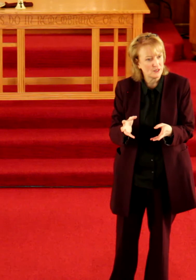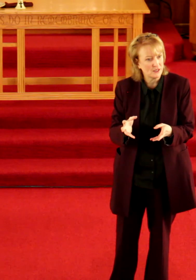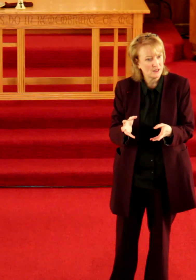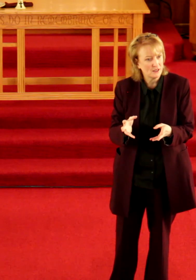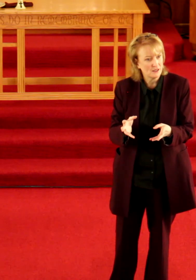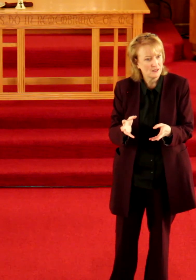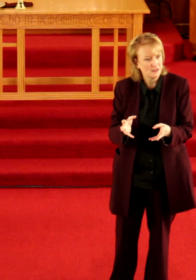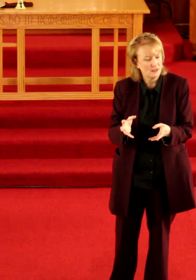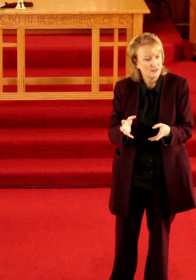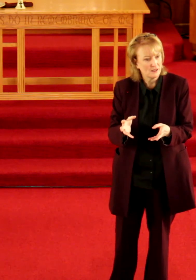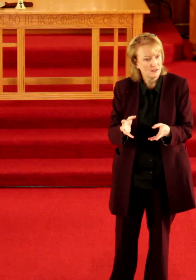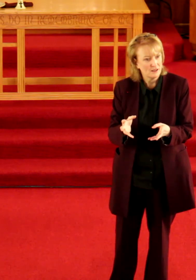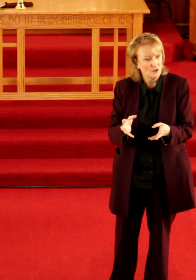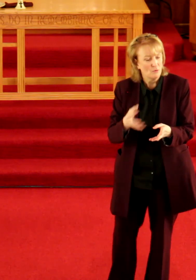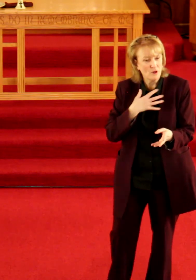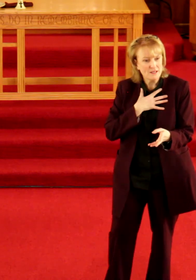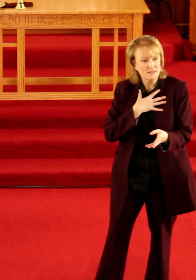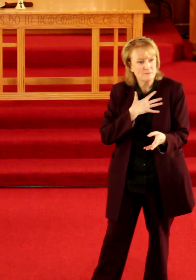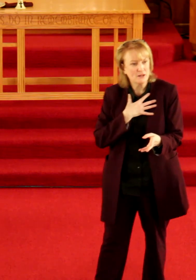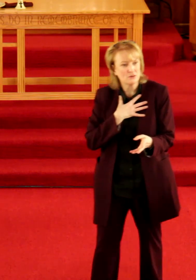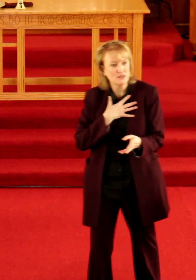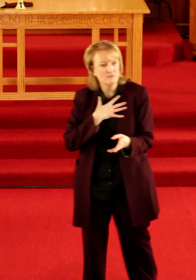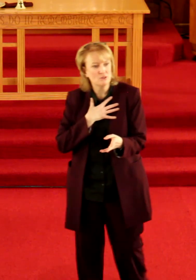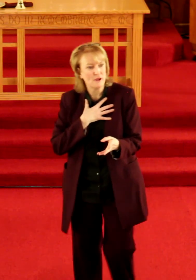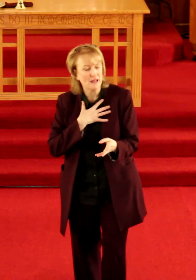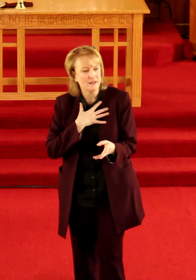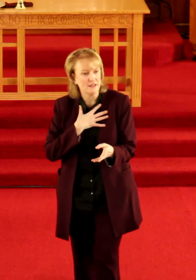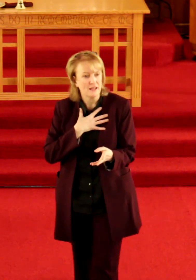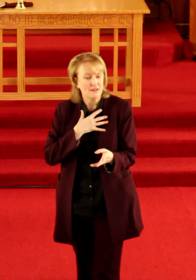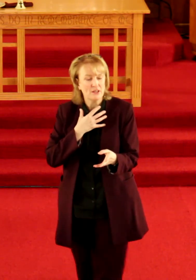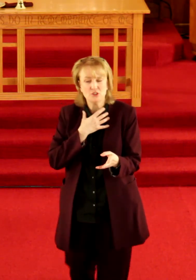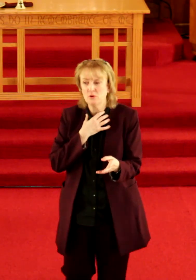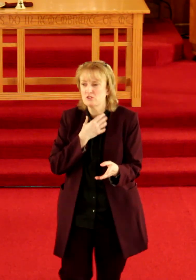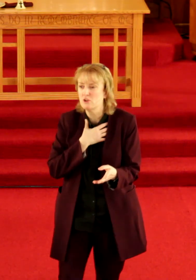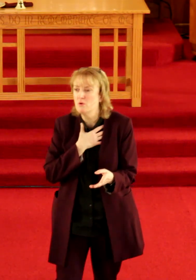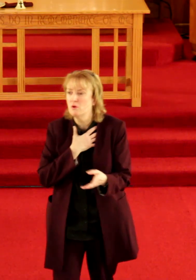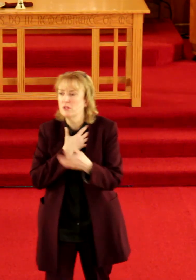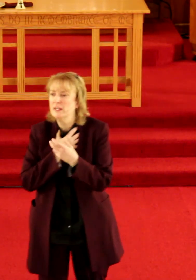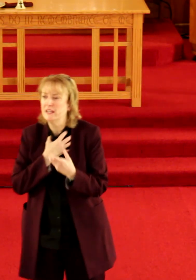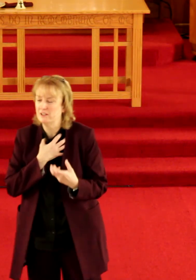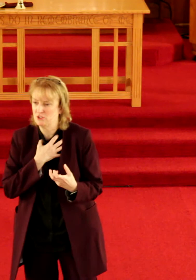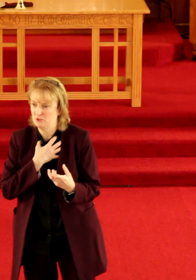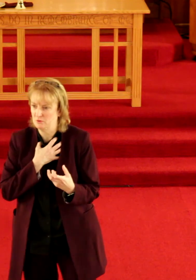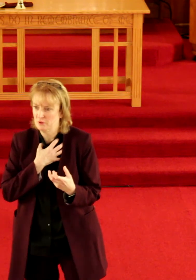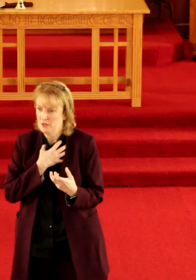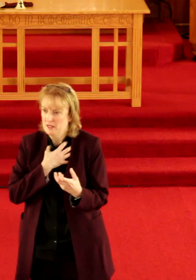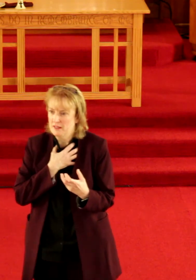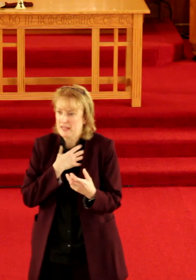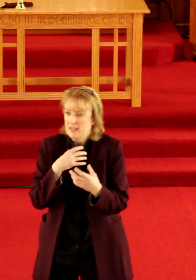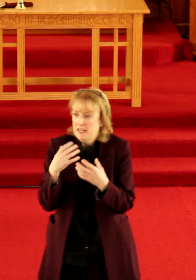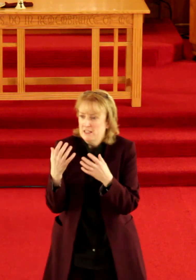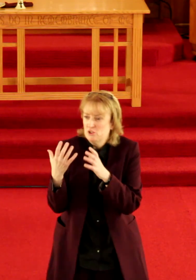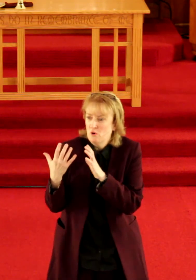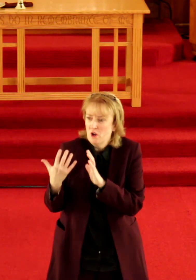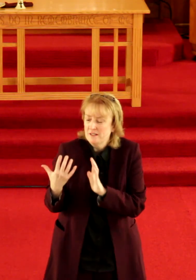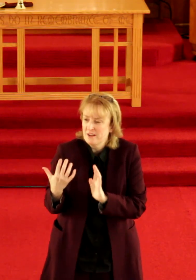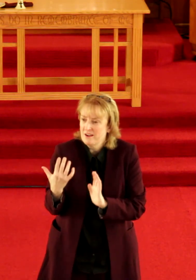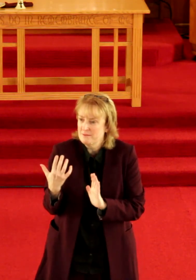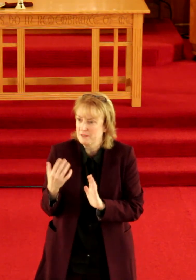and need to clinging to, that is your autonomy,